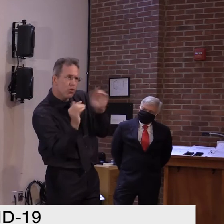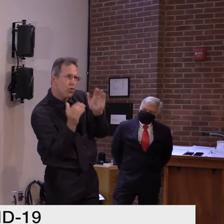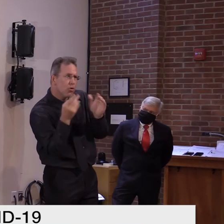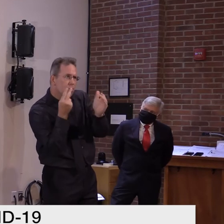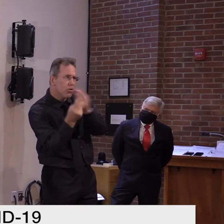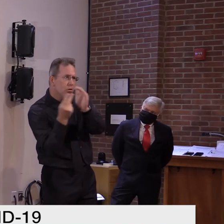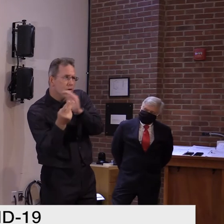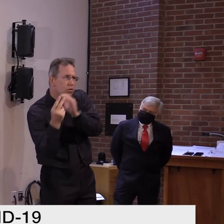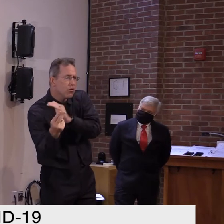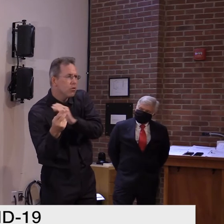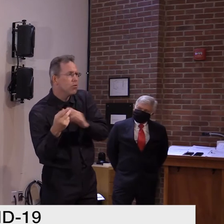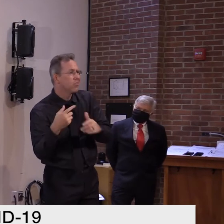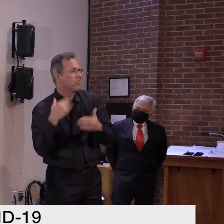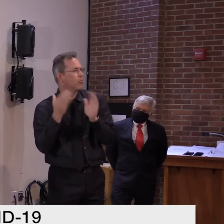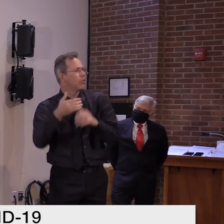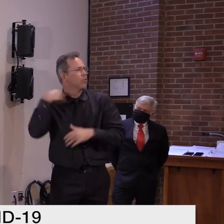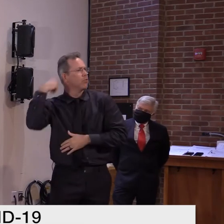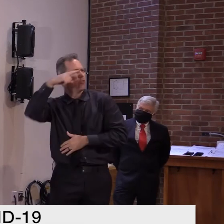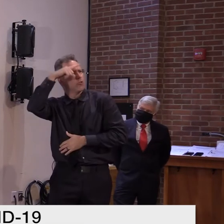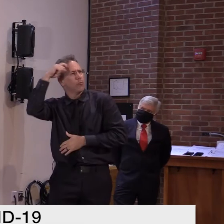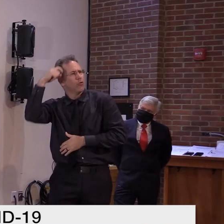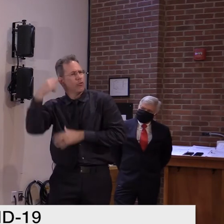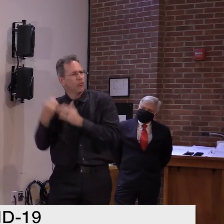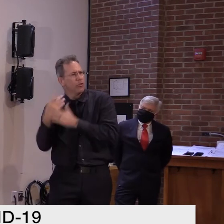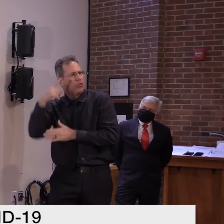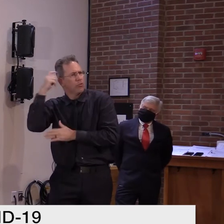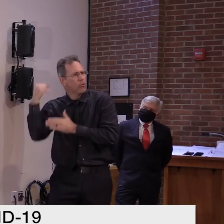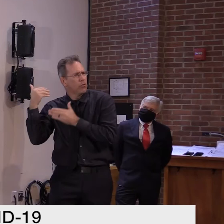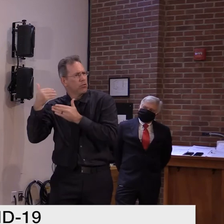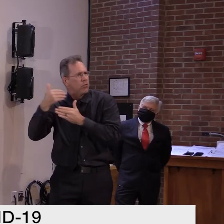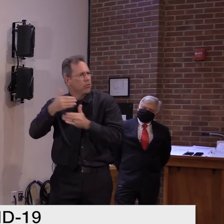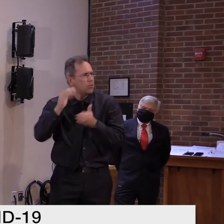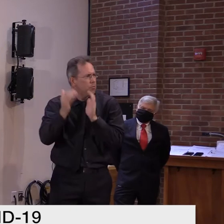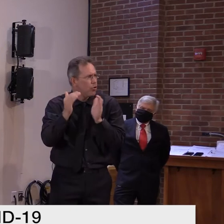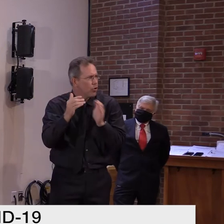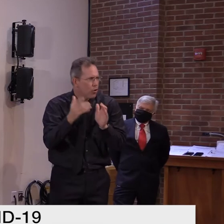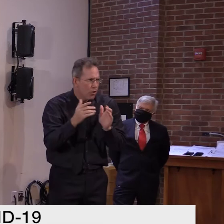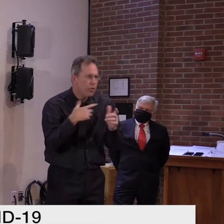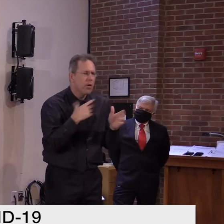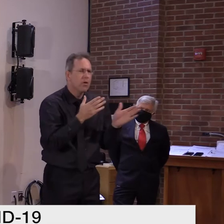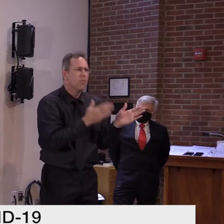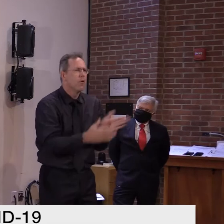gearing up and trying to, uh, adhere to that guidance all along.